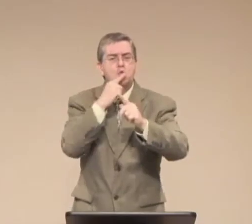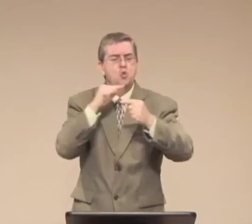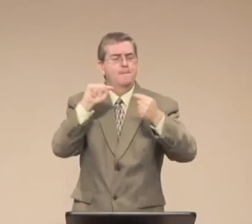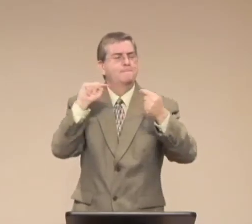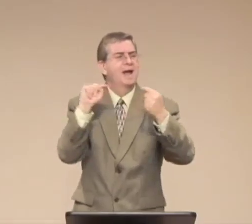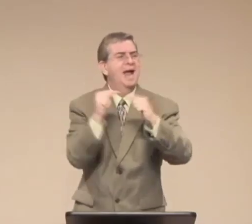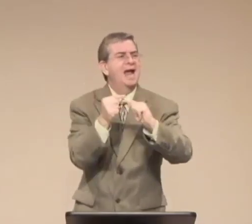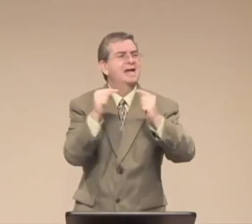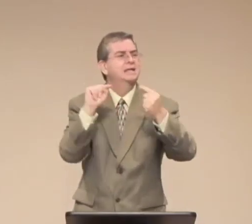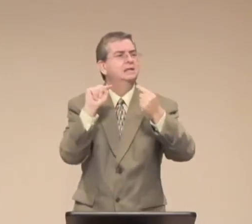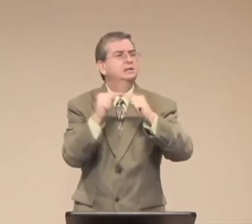Pain